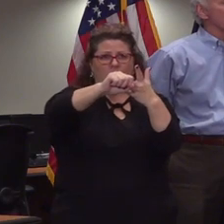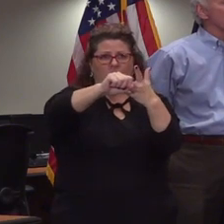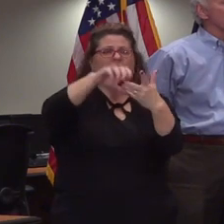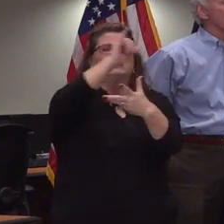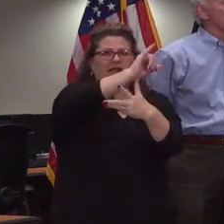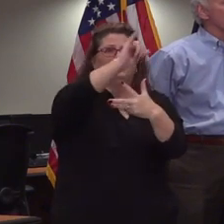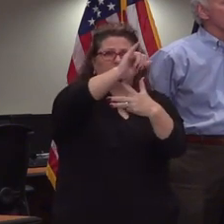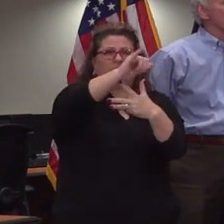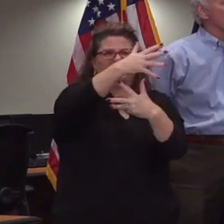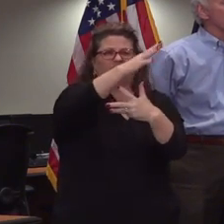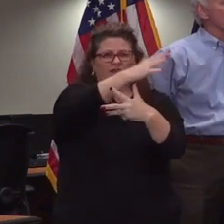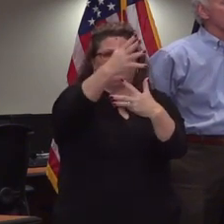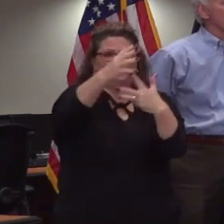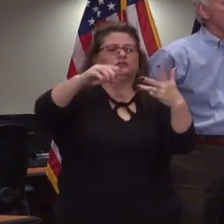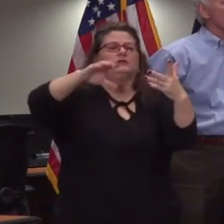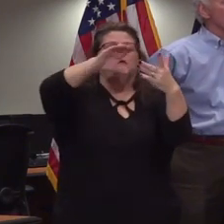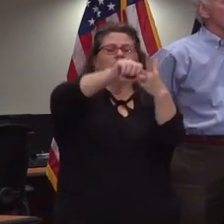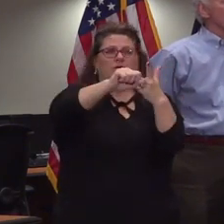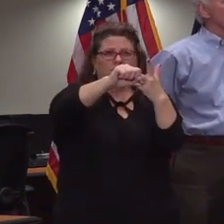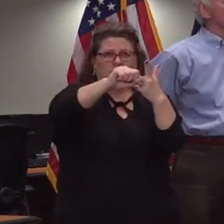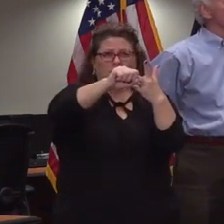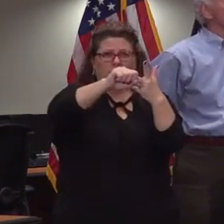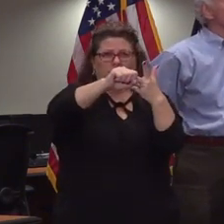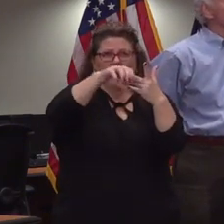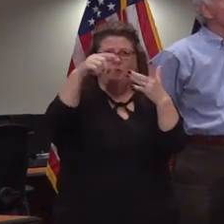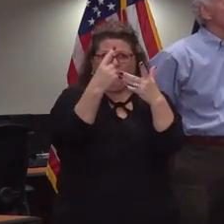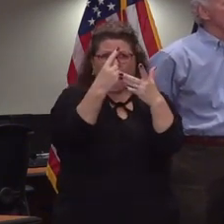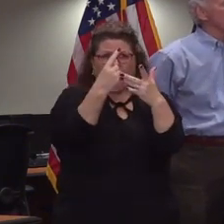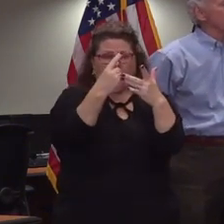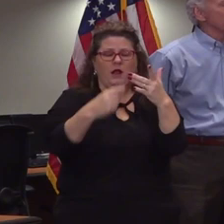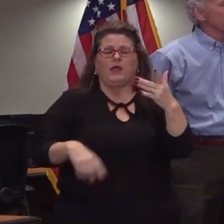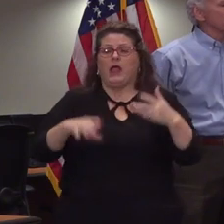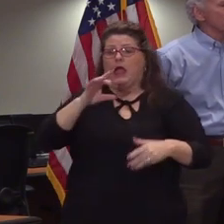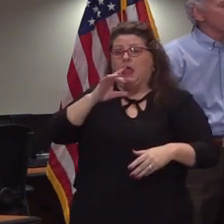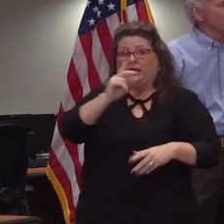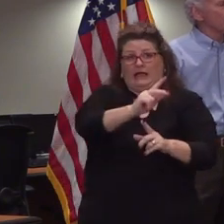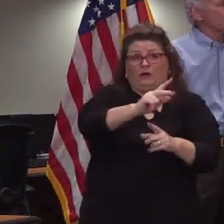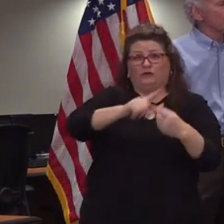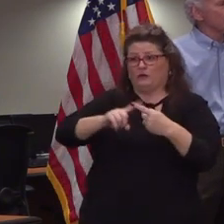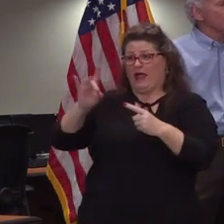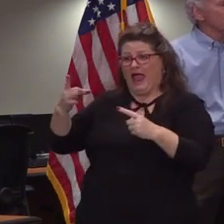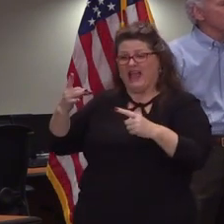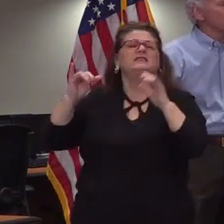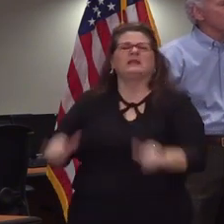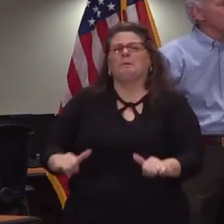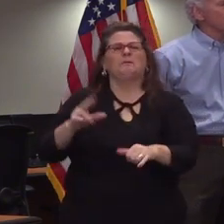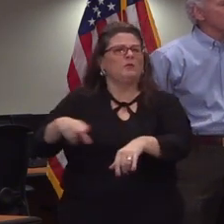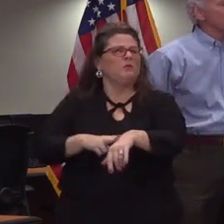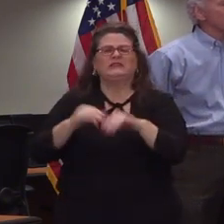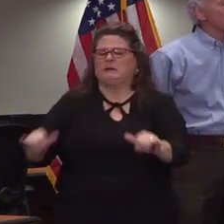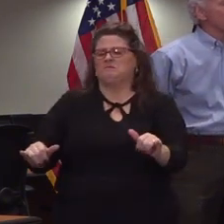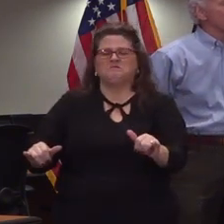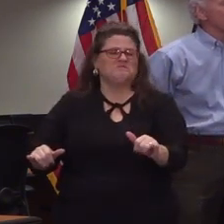that would be entered into our power school the other grading for kindergarten through eighth grade goes on as normal just like the districts do